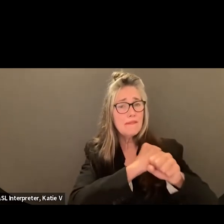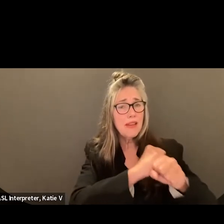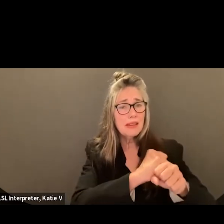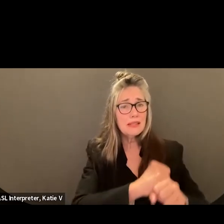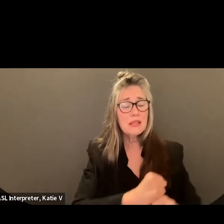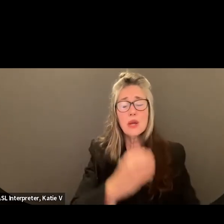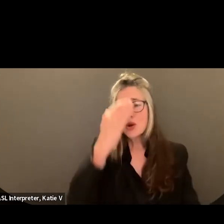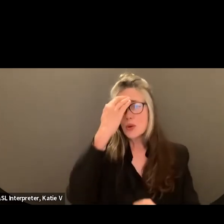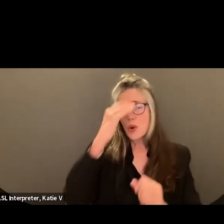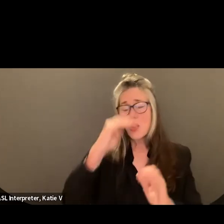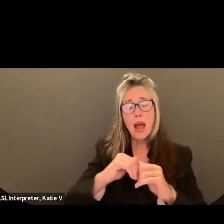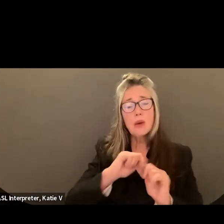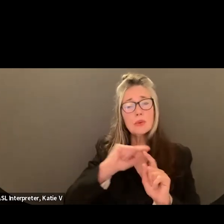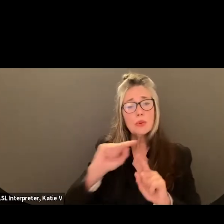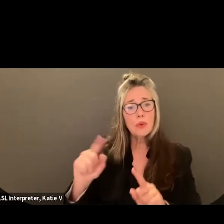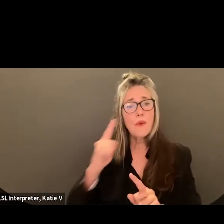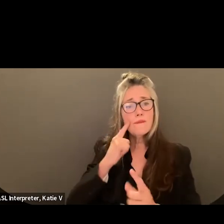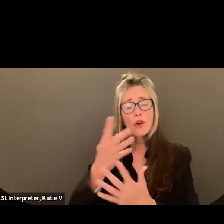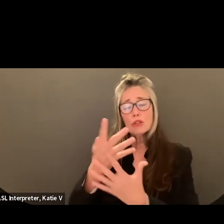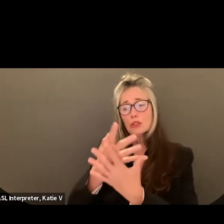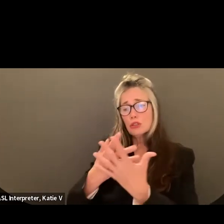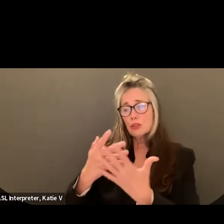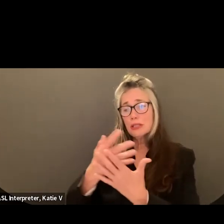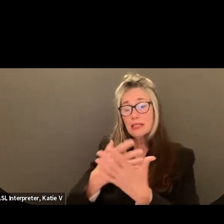free low-cost screenings for women who qualify.